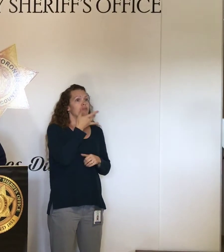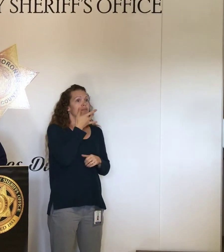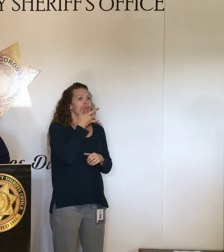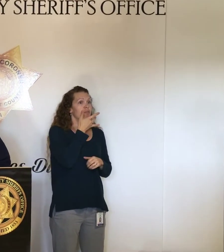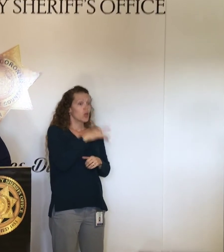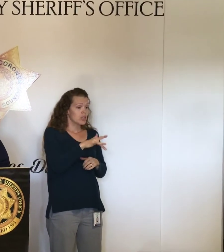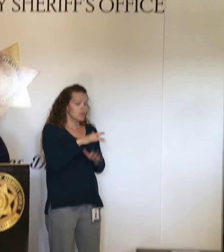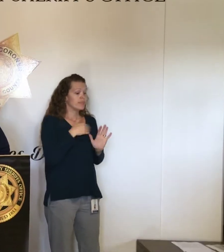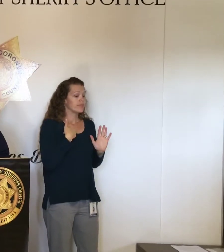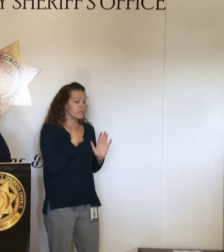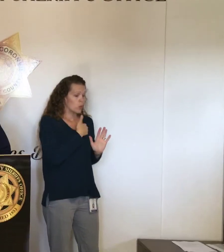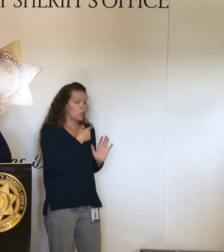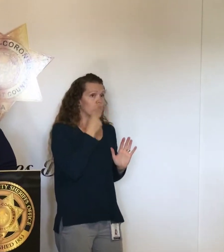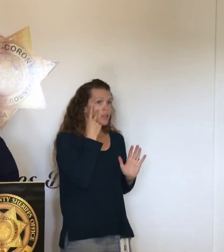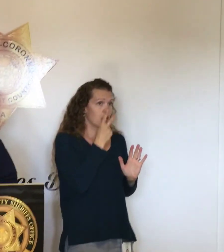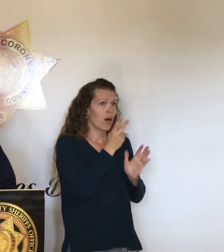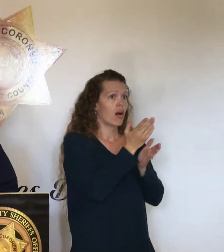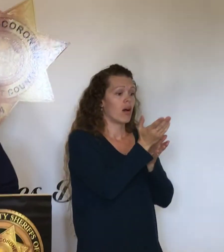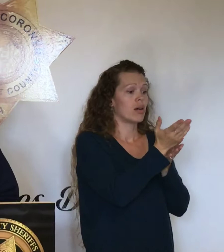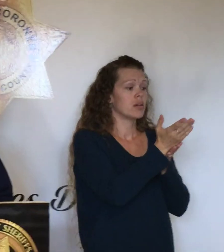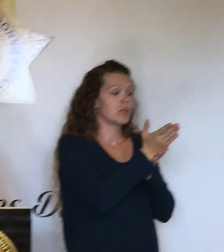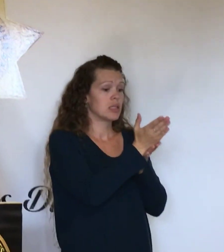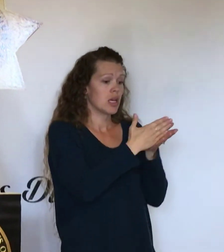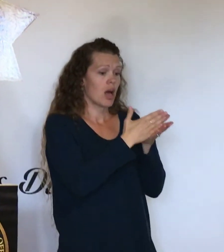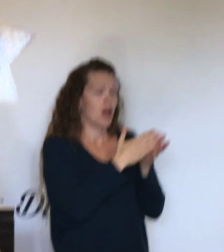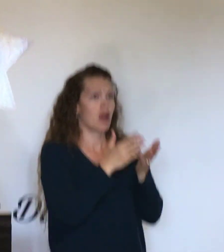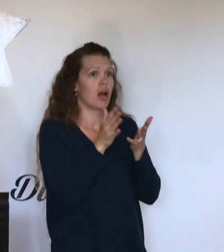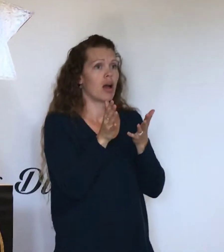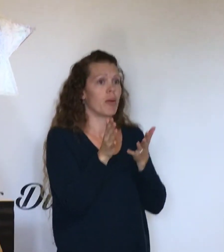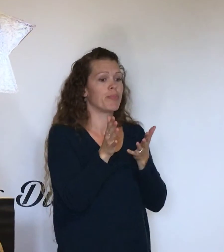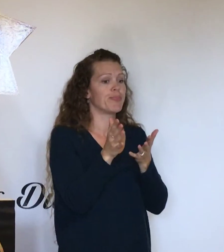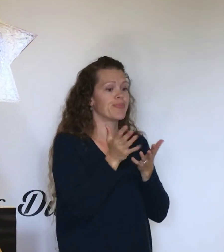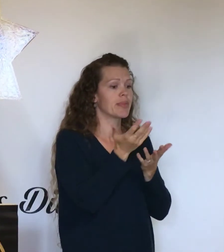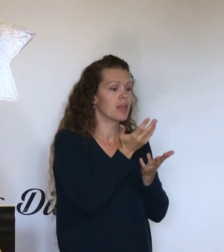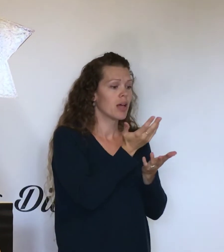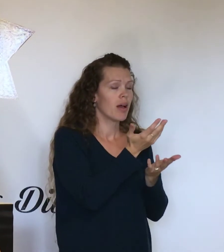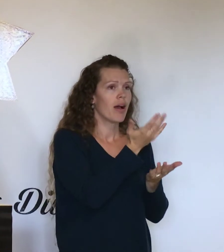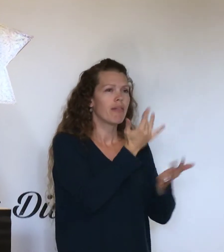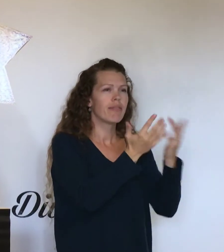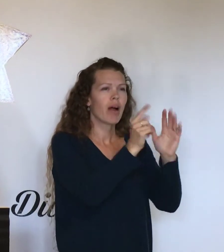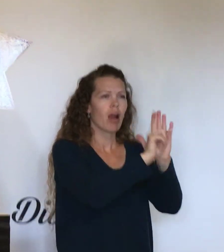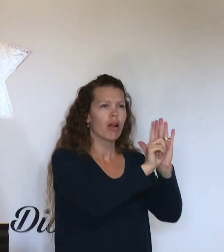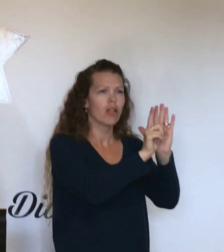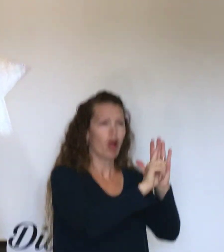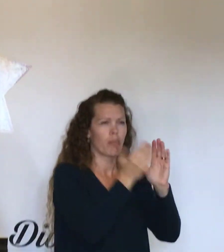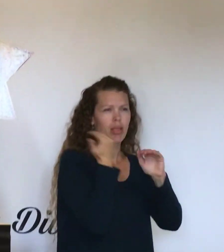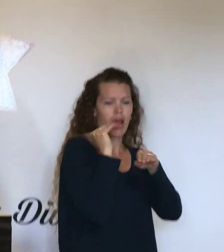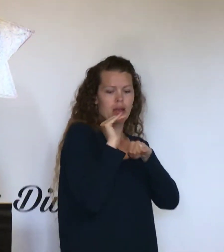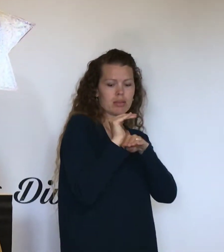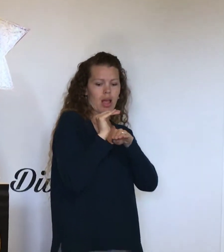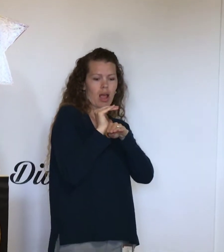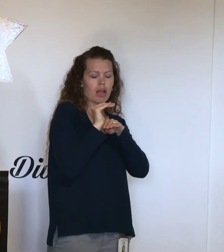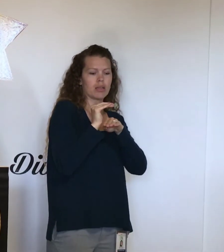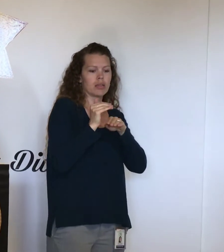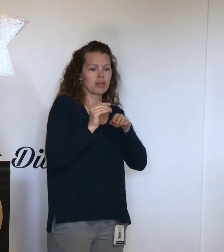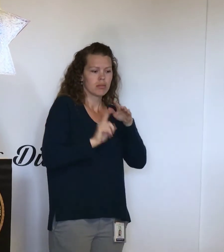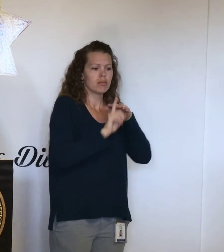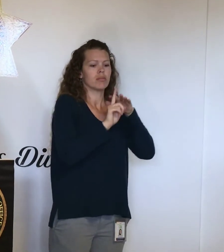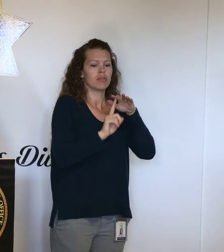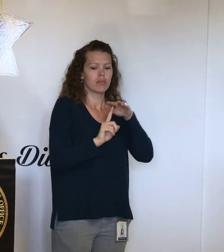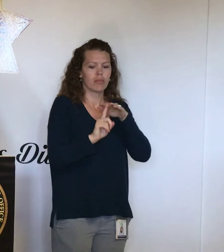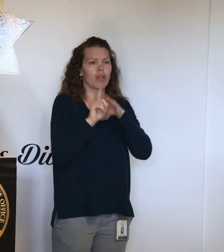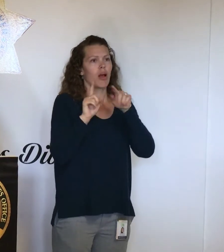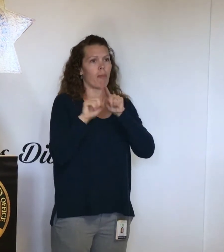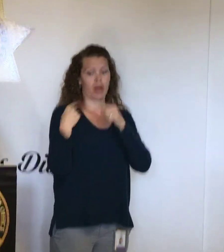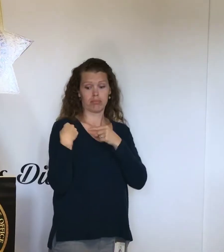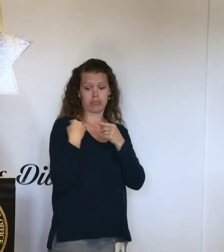spike in activity last night when the power did first go out. The fire alarm started going off and whatnot. Since then, it's been relatively calm, so we've had